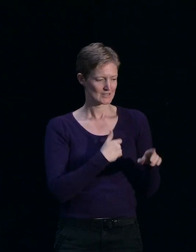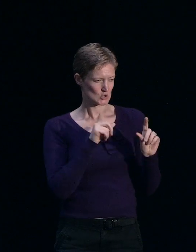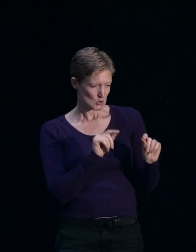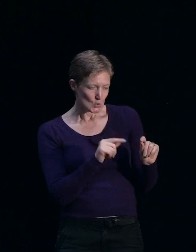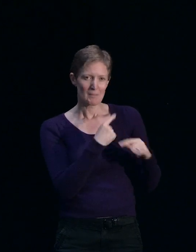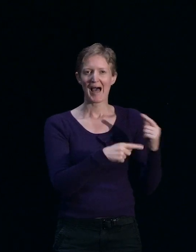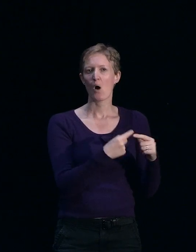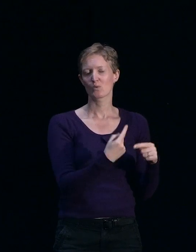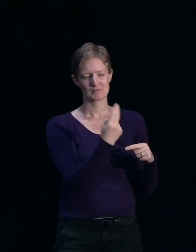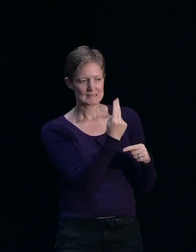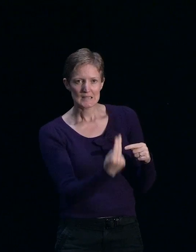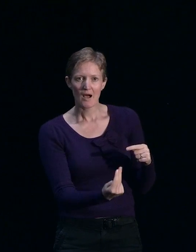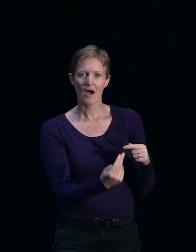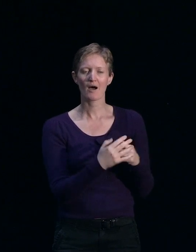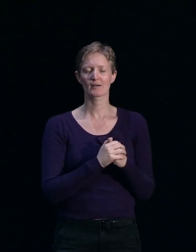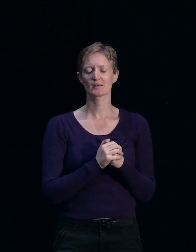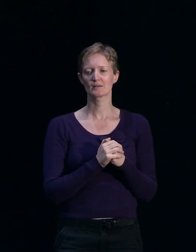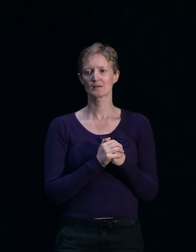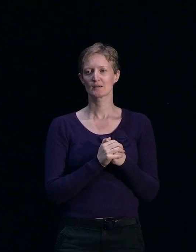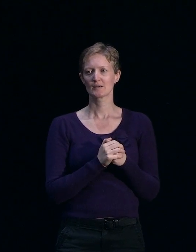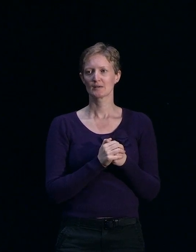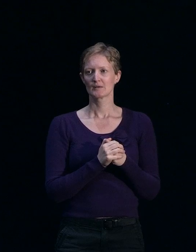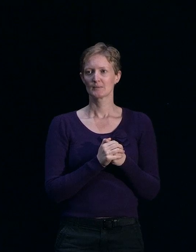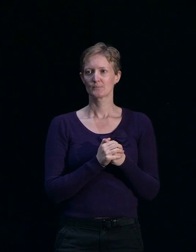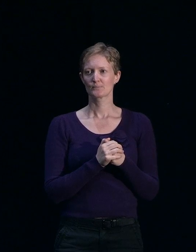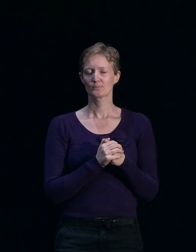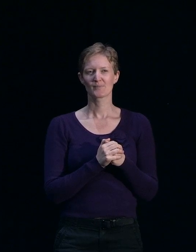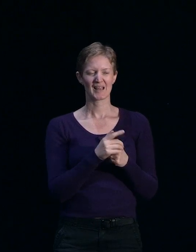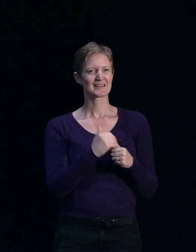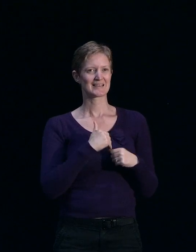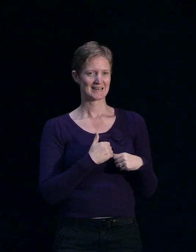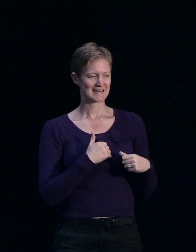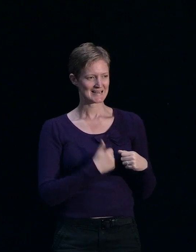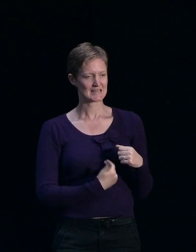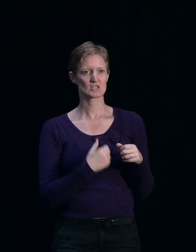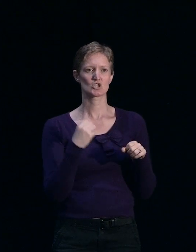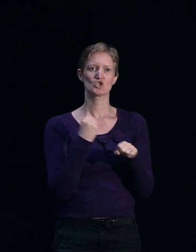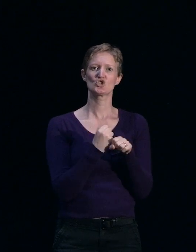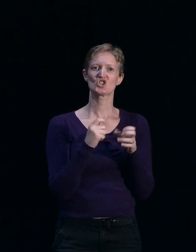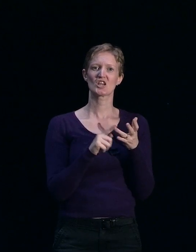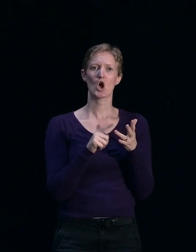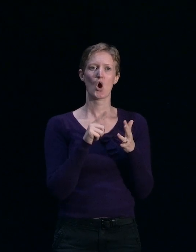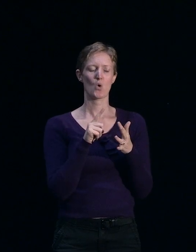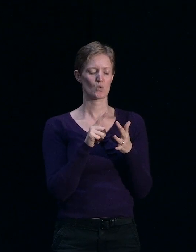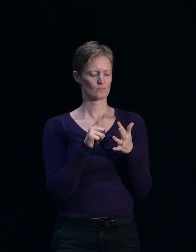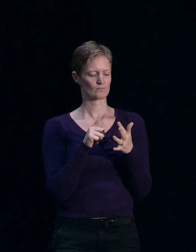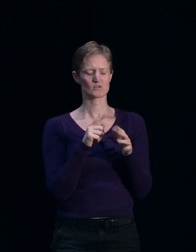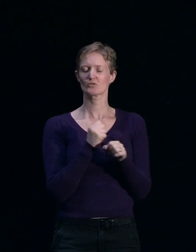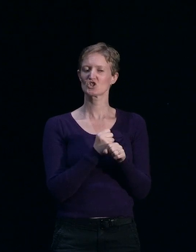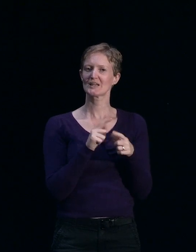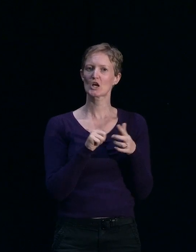design element. You've got to get your drilling done. You've got to get the geotech engineers to look at that. You've got to get the structural engineers to come up with